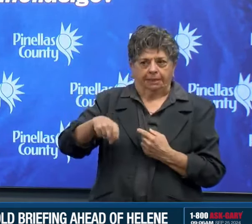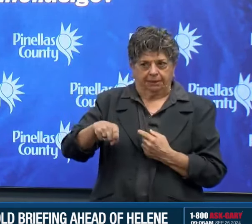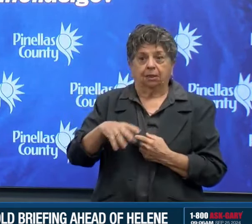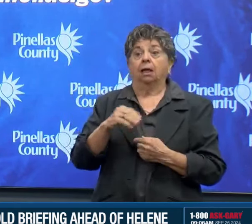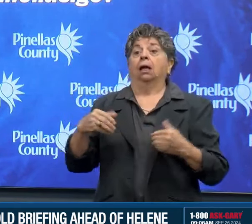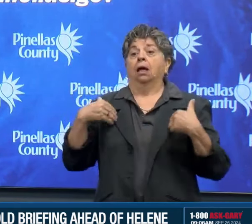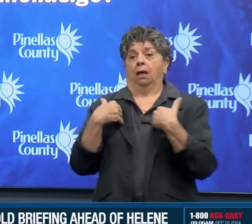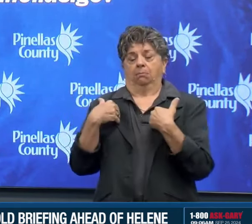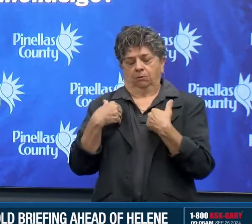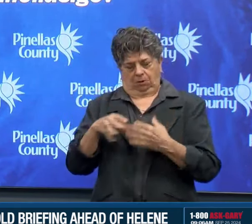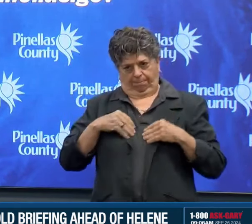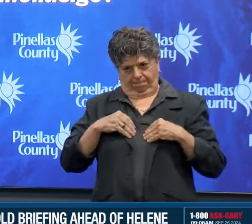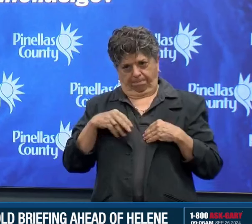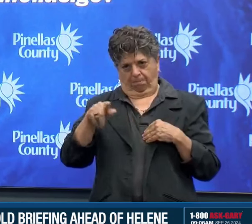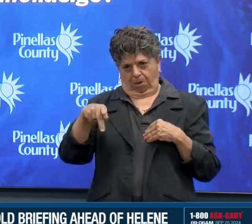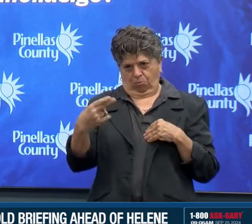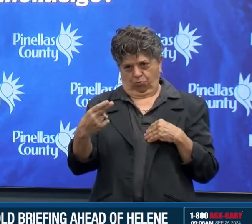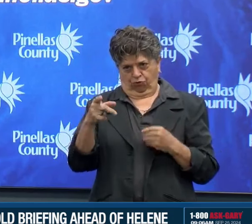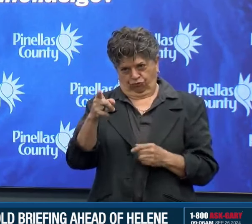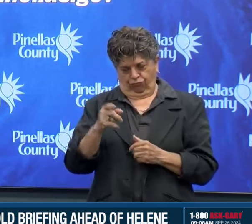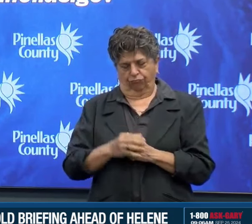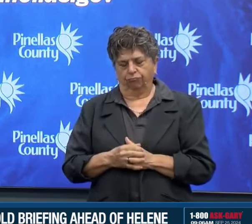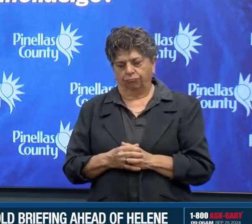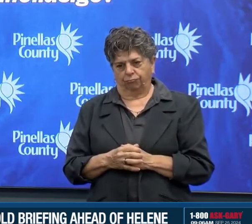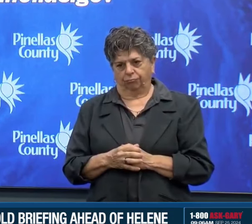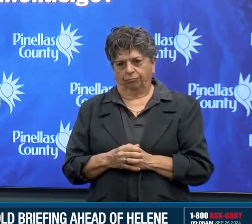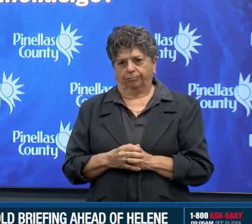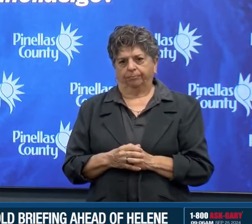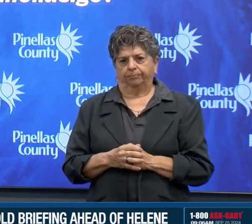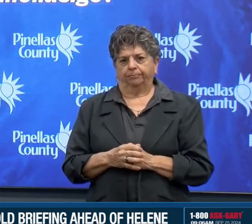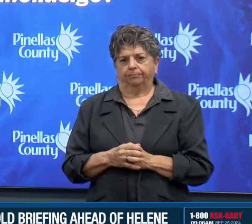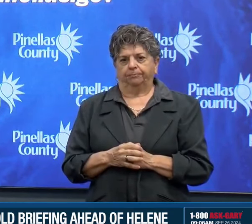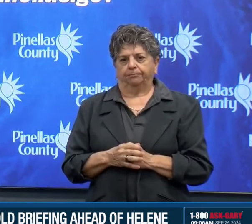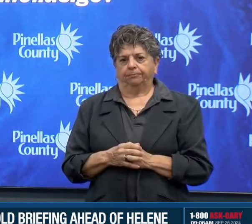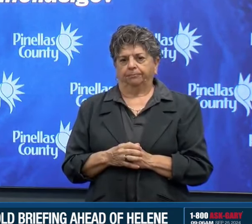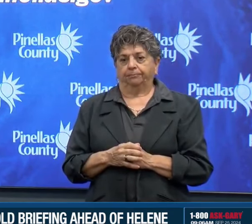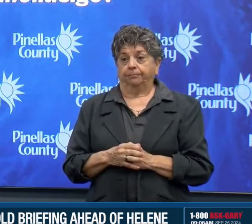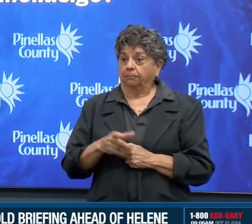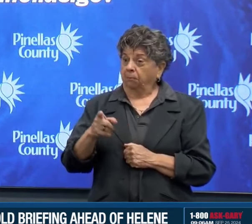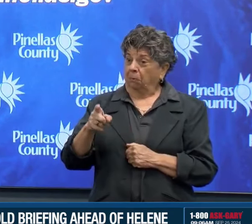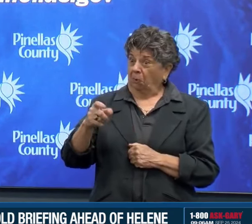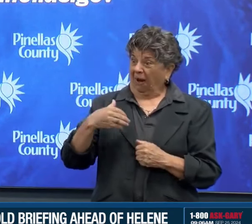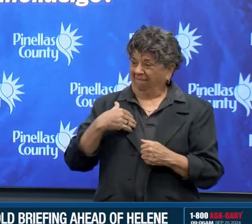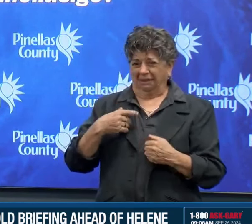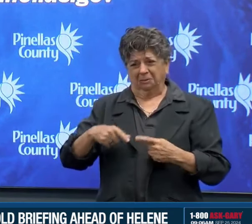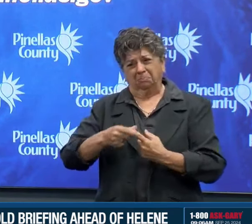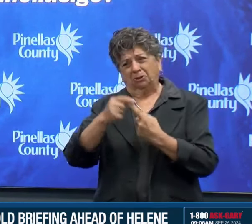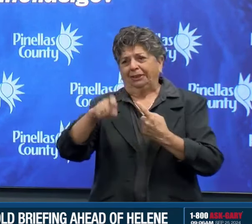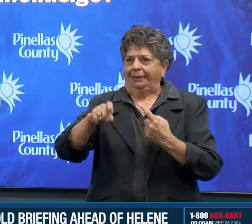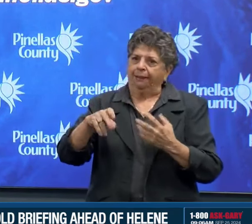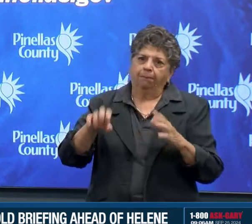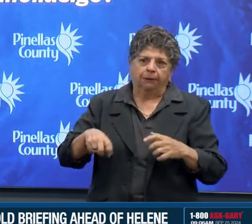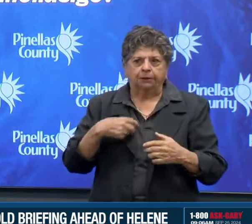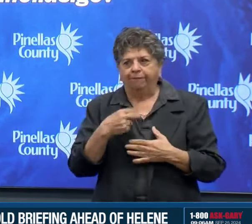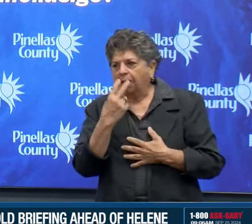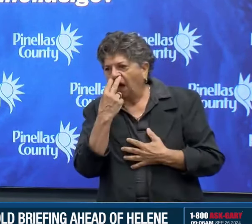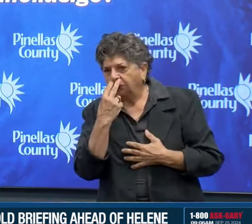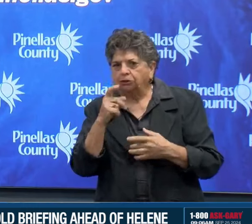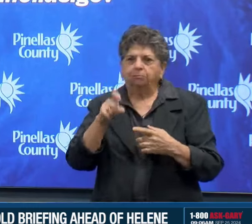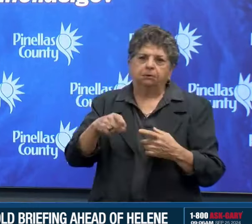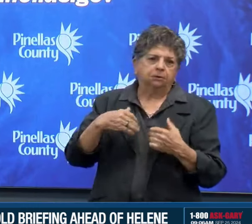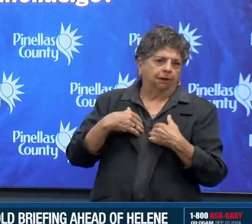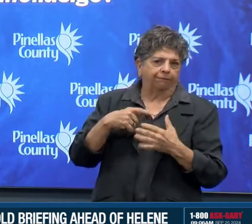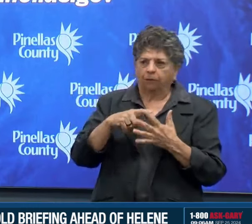If you have special needs and you are not already registered, you can still call the county information center